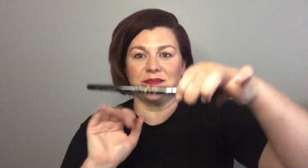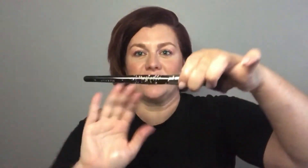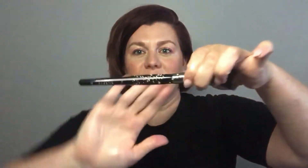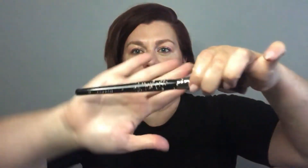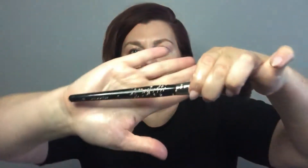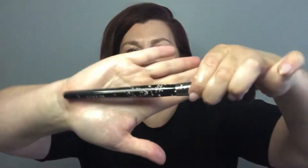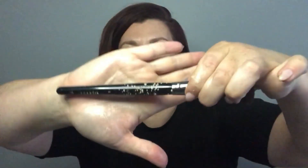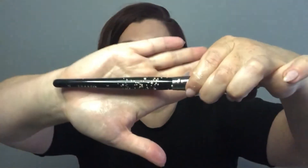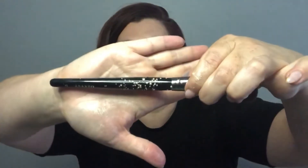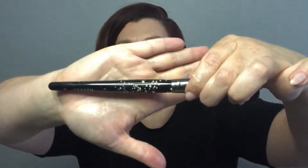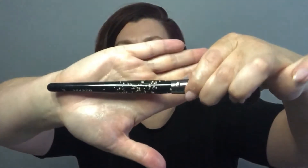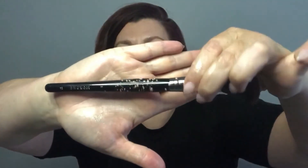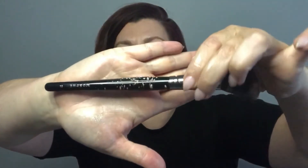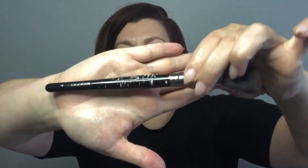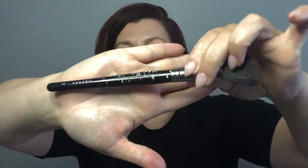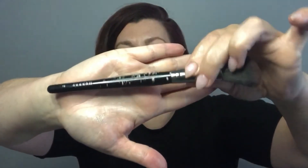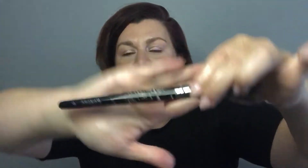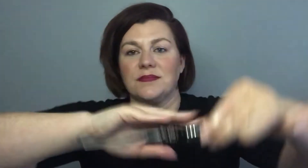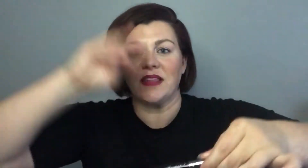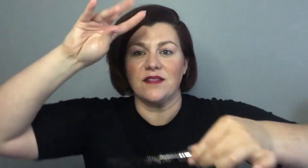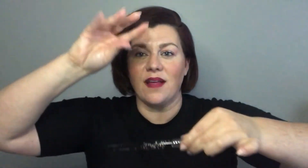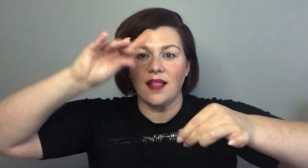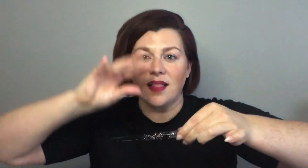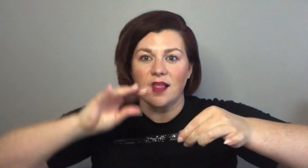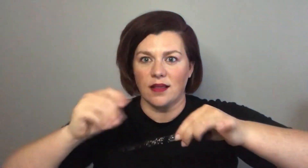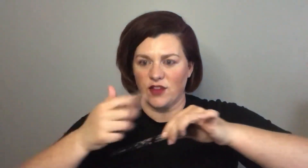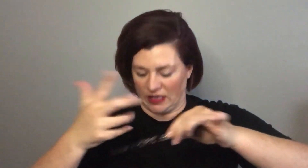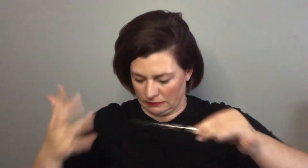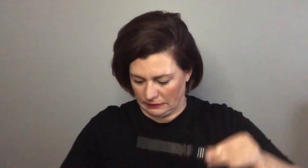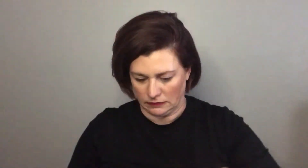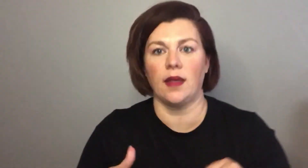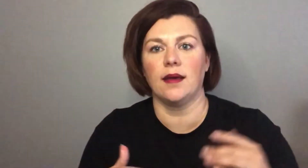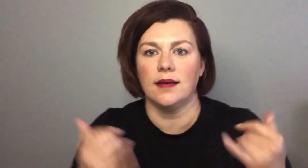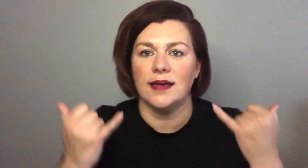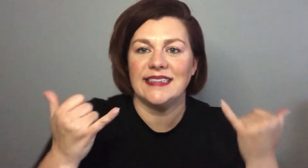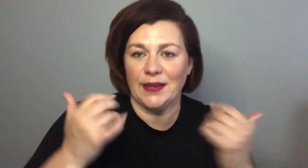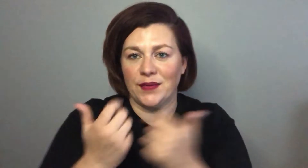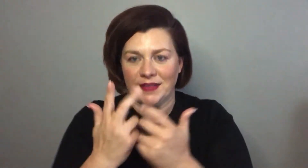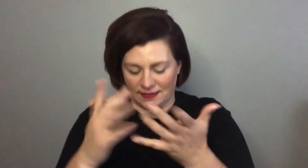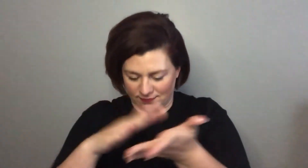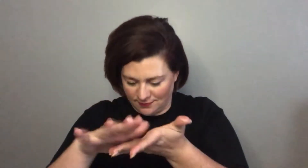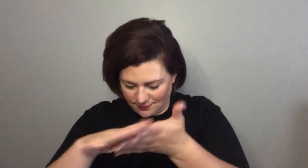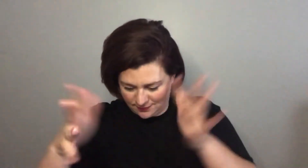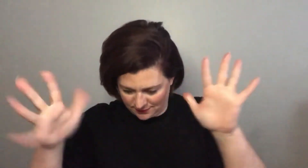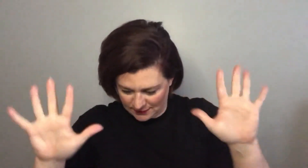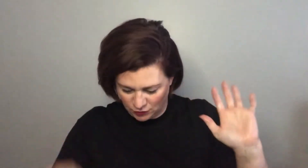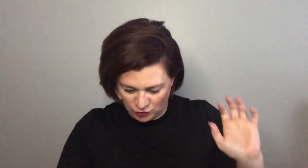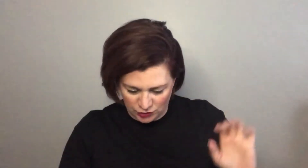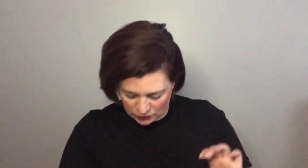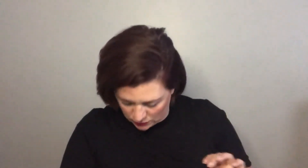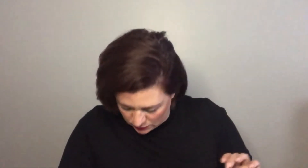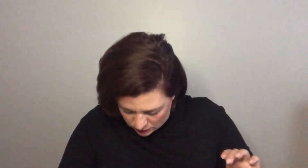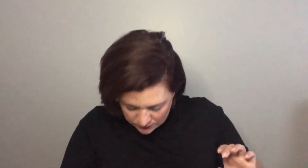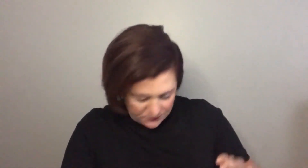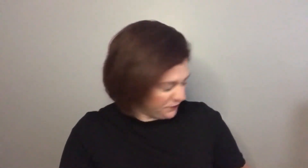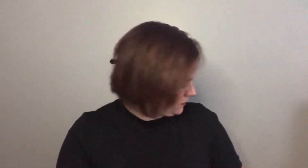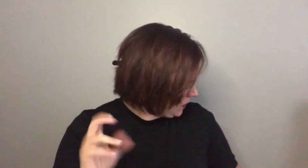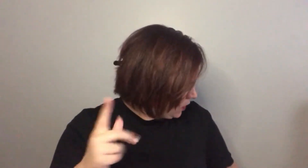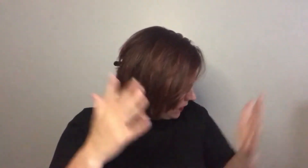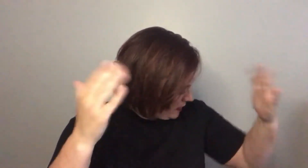see look it's everywhere that's just the fallout from that powder anyway okay I got everything cleaned up